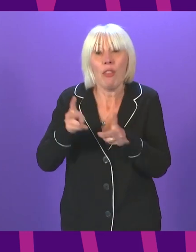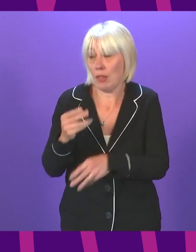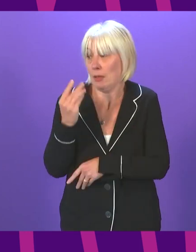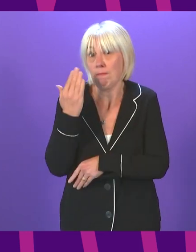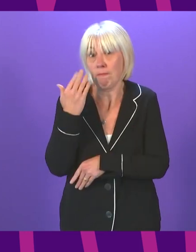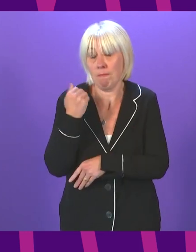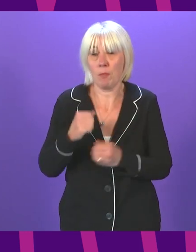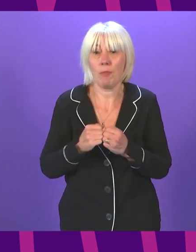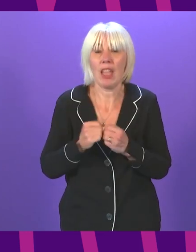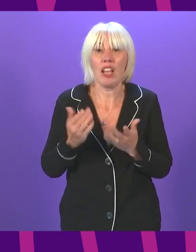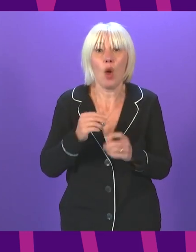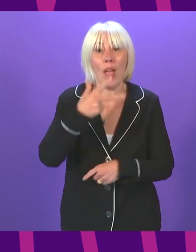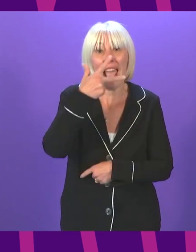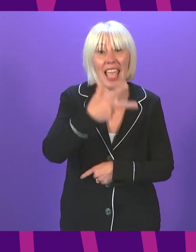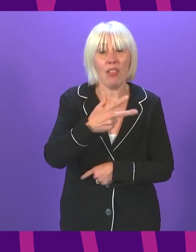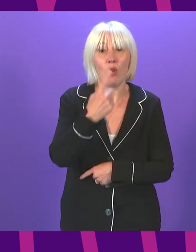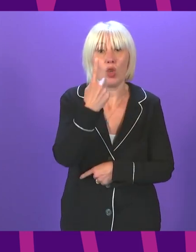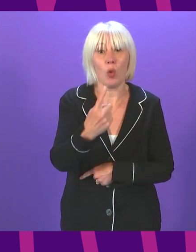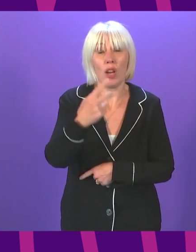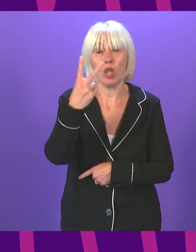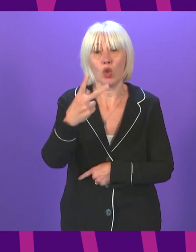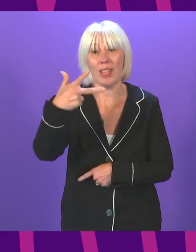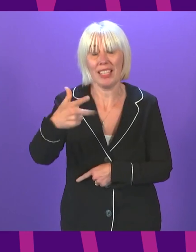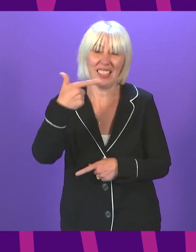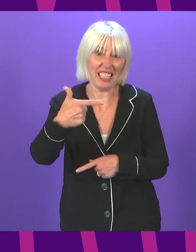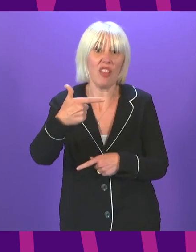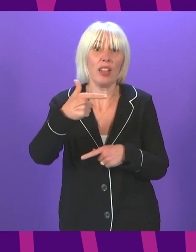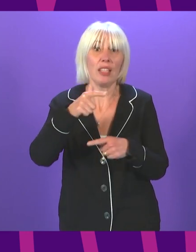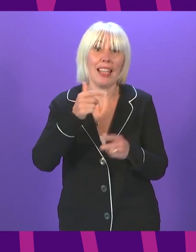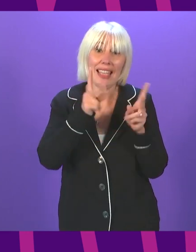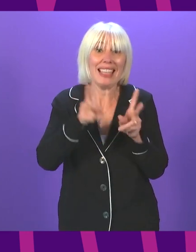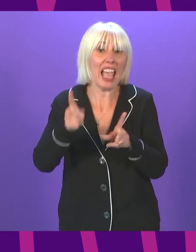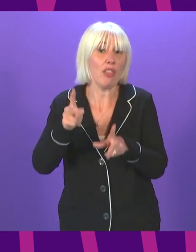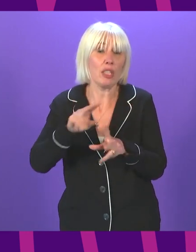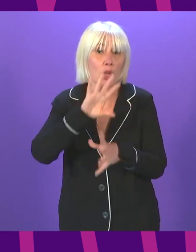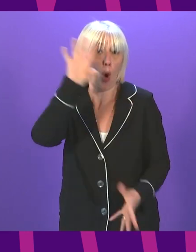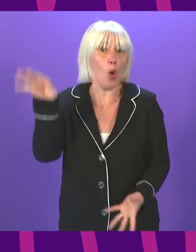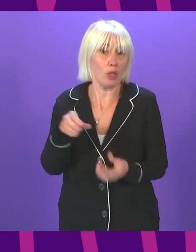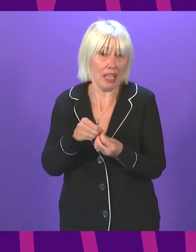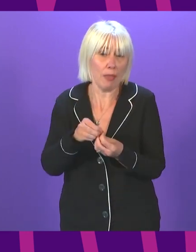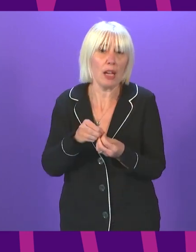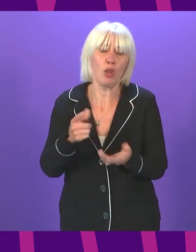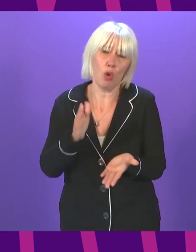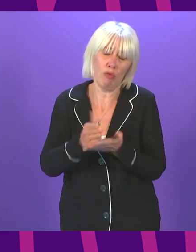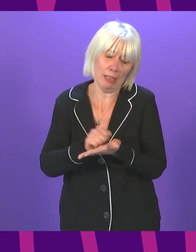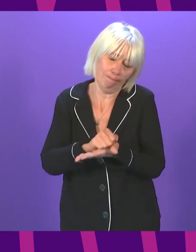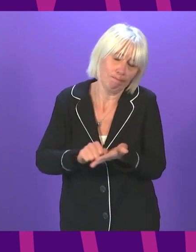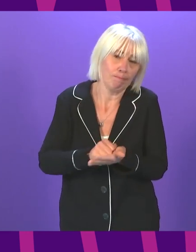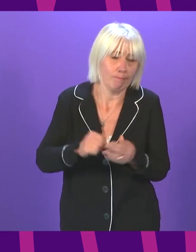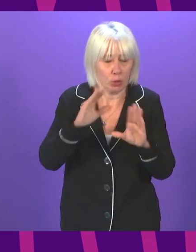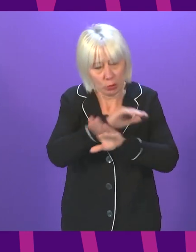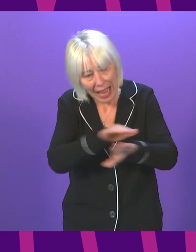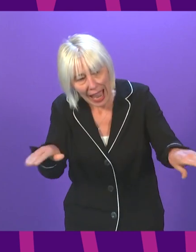daily definition to 8,127. And my condolences, as always, are with everyone who has lost a loved one.